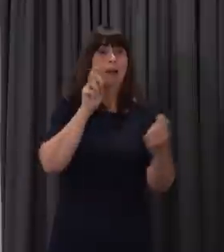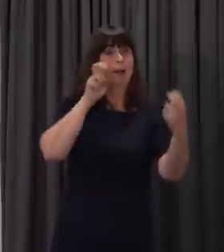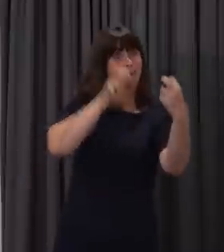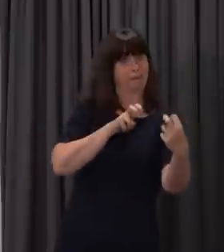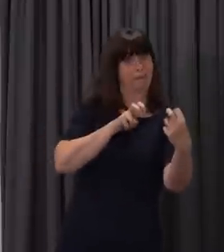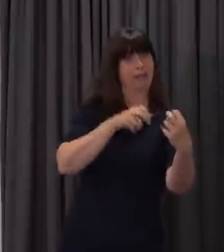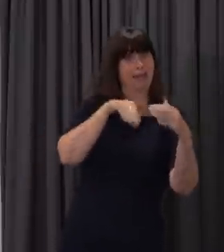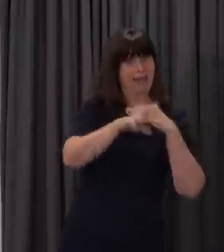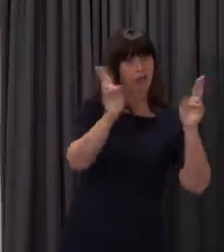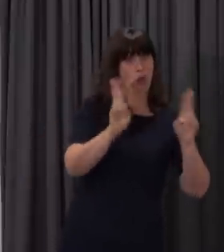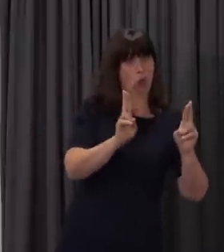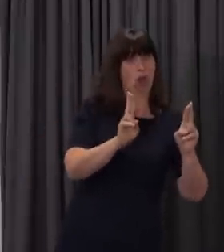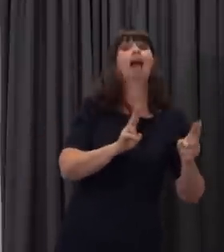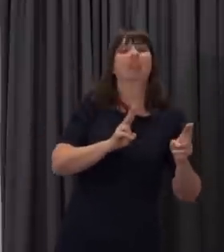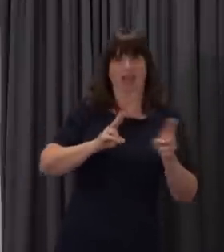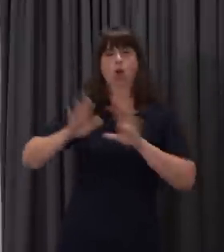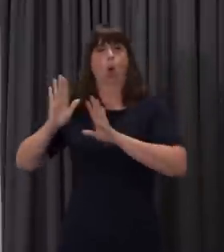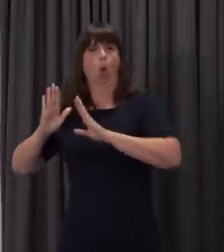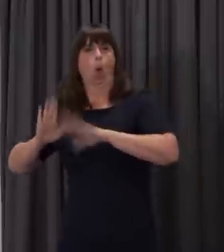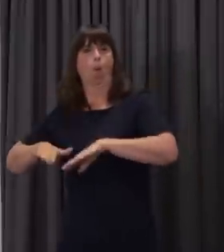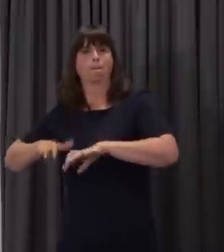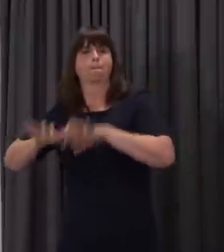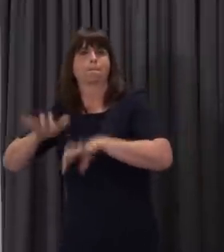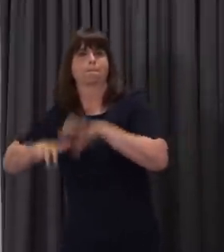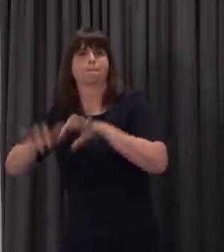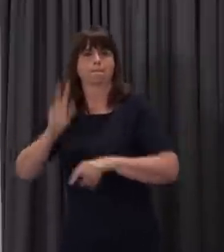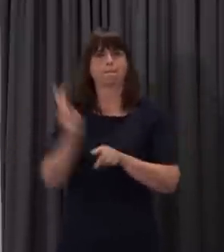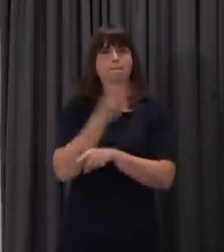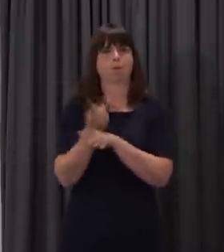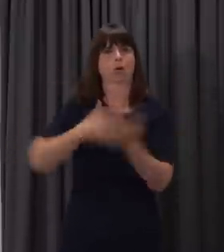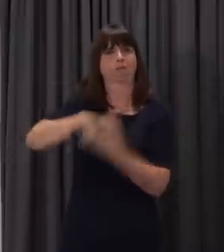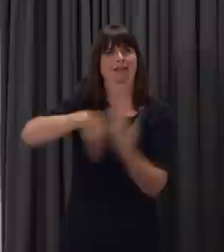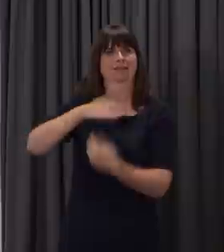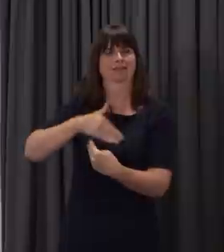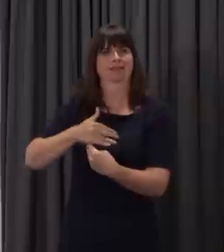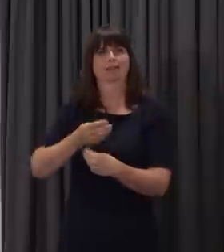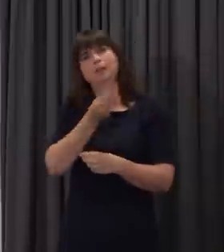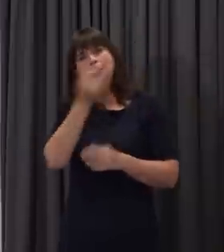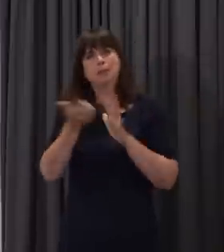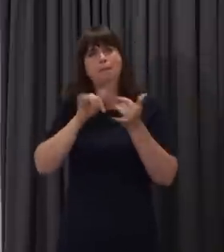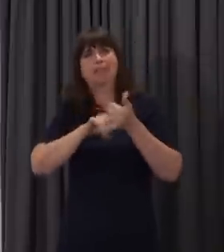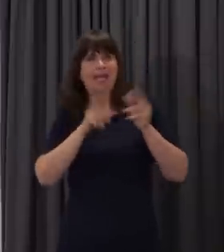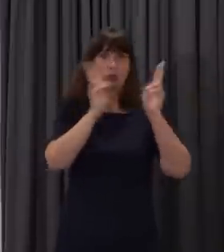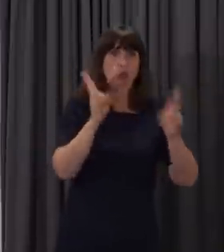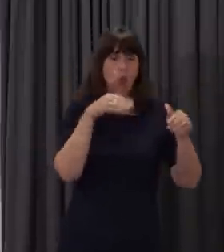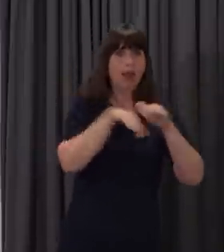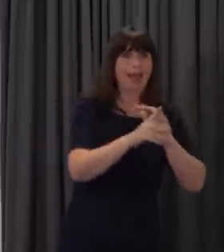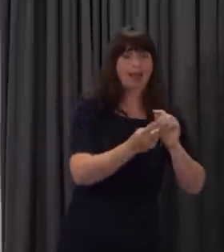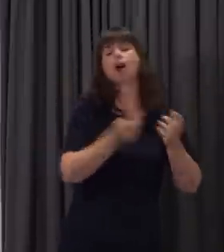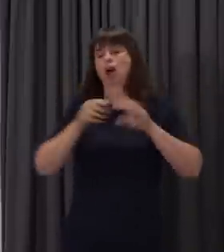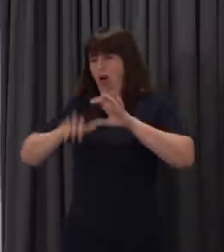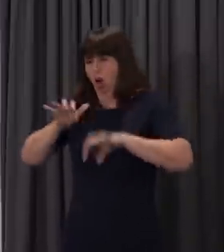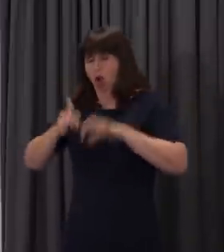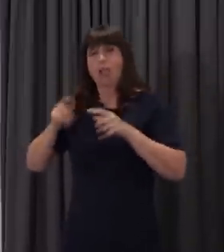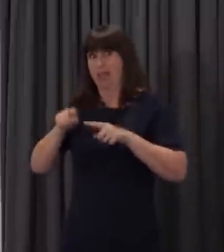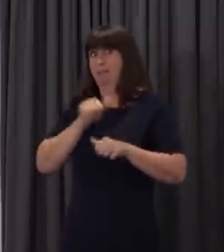contact, and we need to begin to establish that face-to-face contact that will best support our